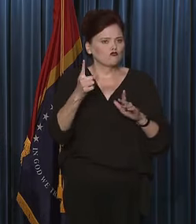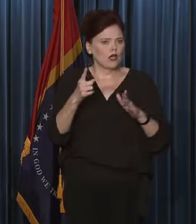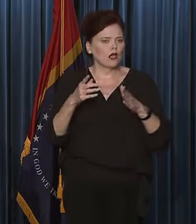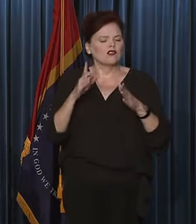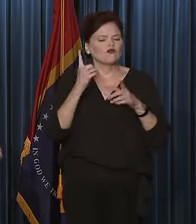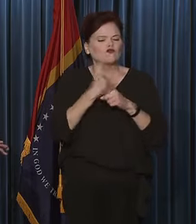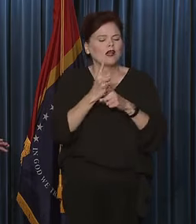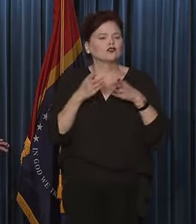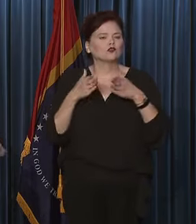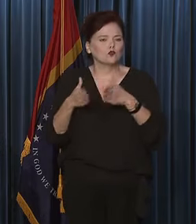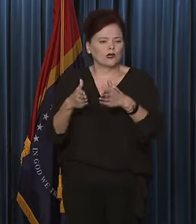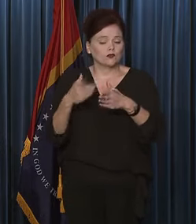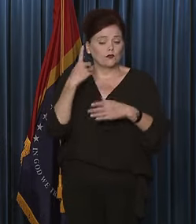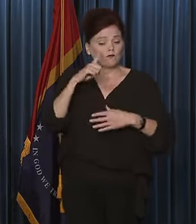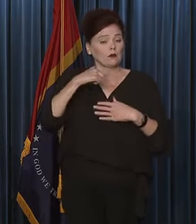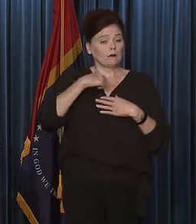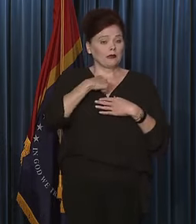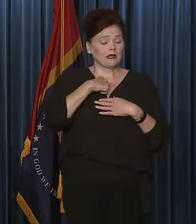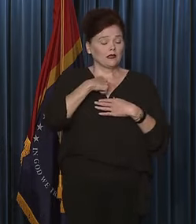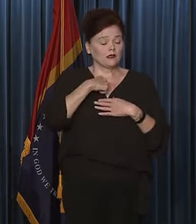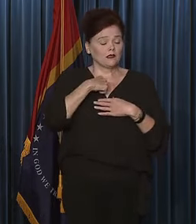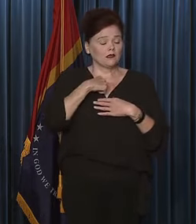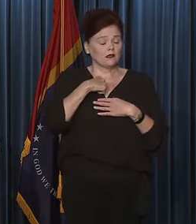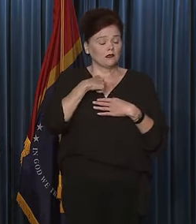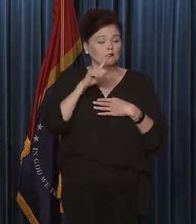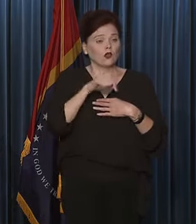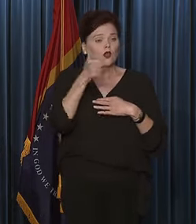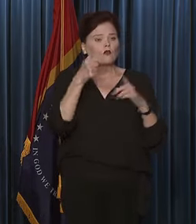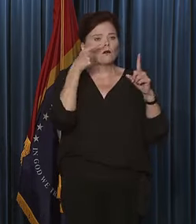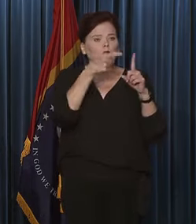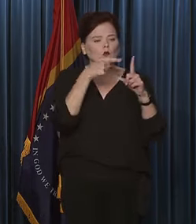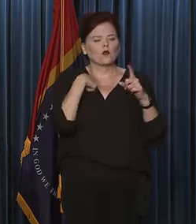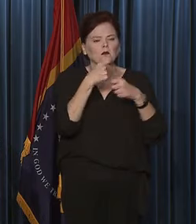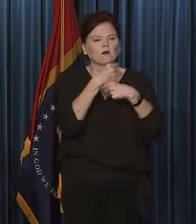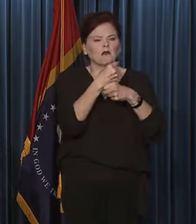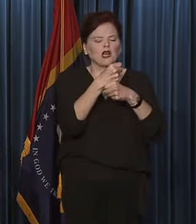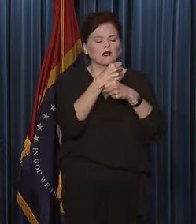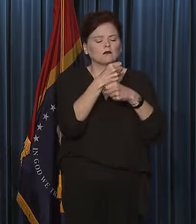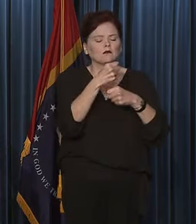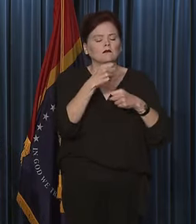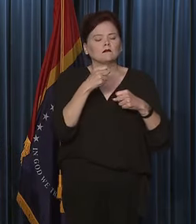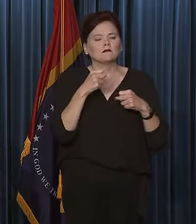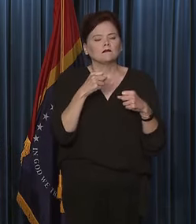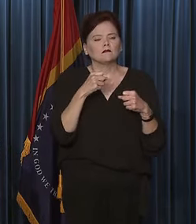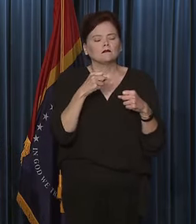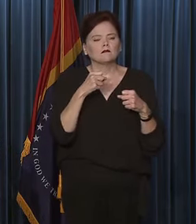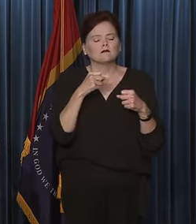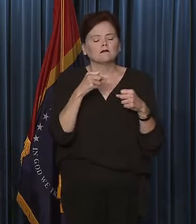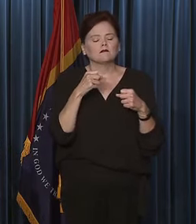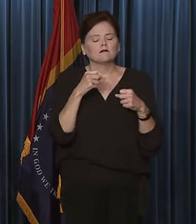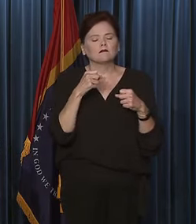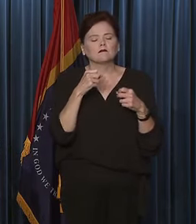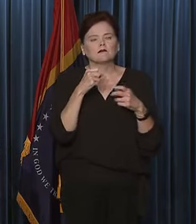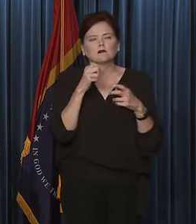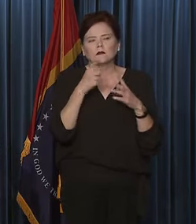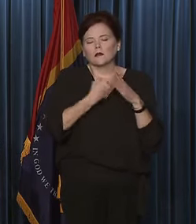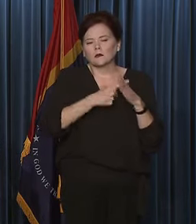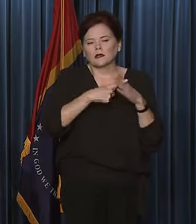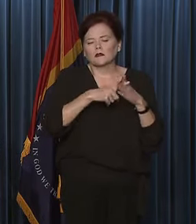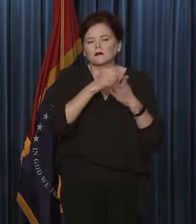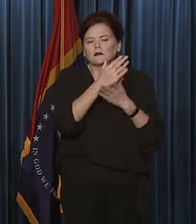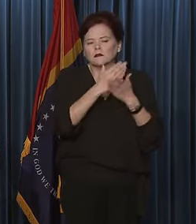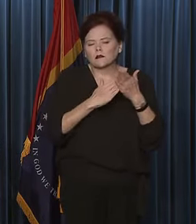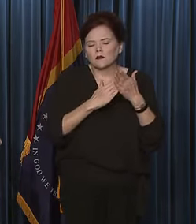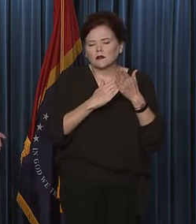direction. Um, for me, um, the, other point that I'll just make is, uh, you know, initially there was some conversation